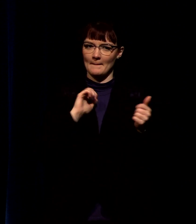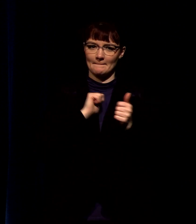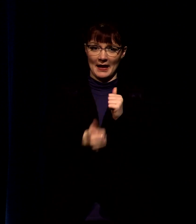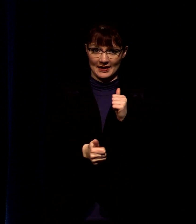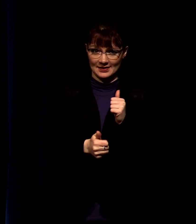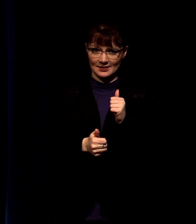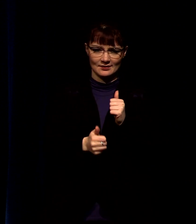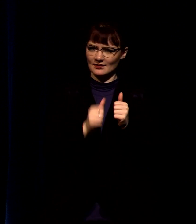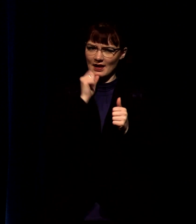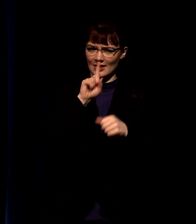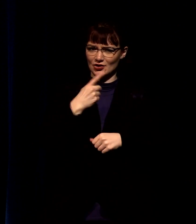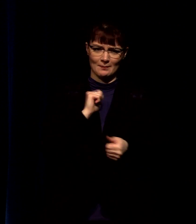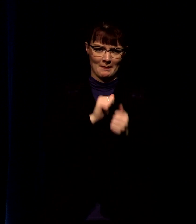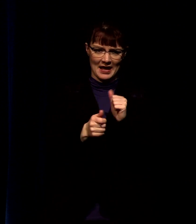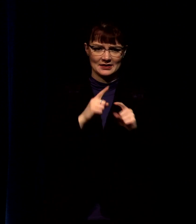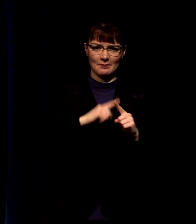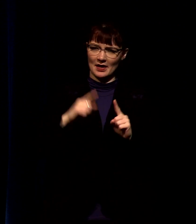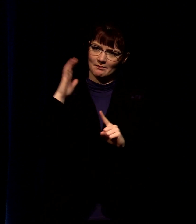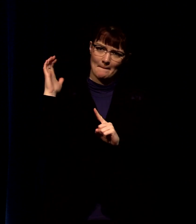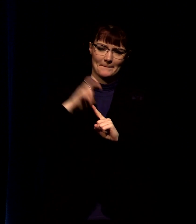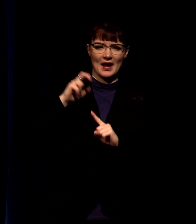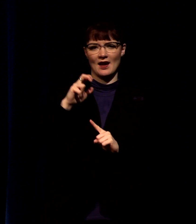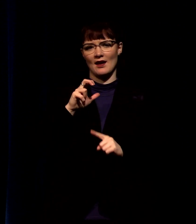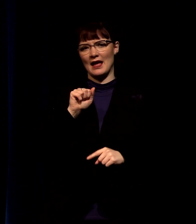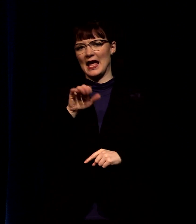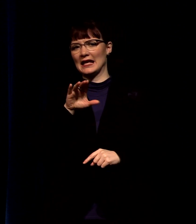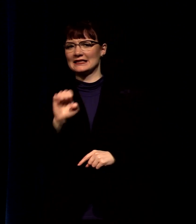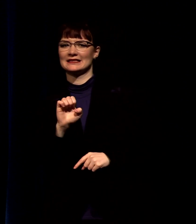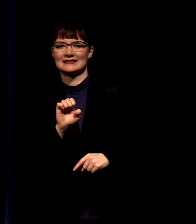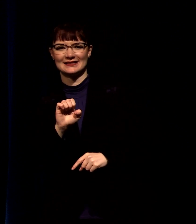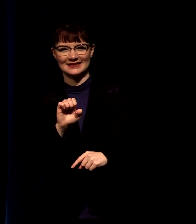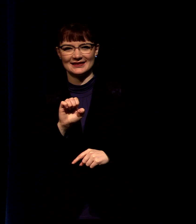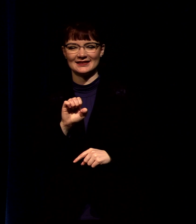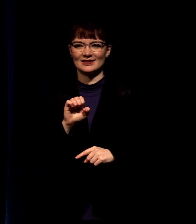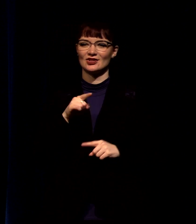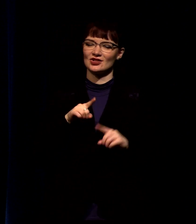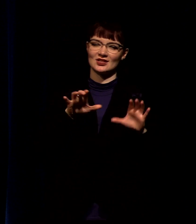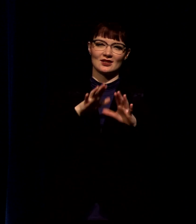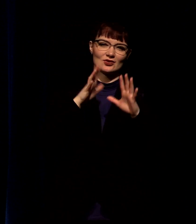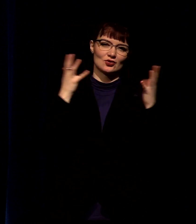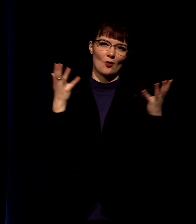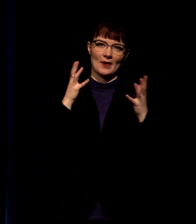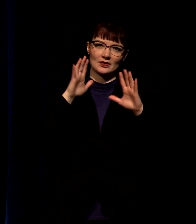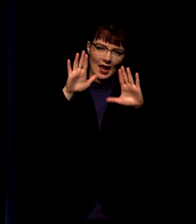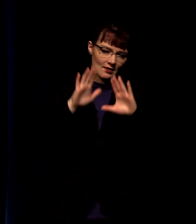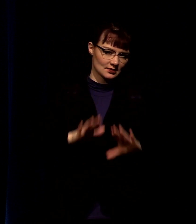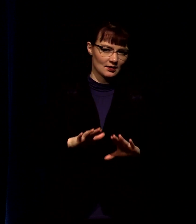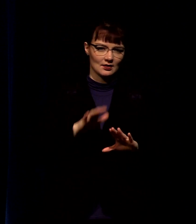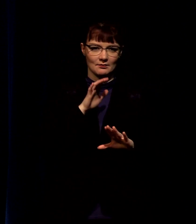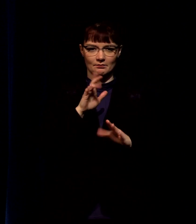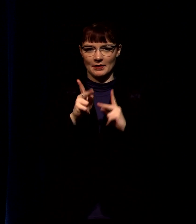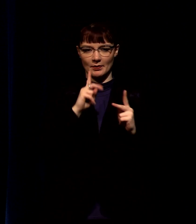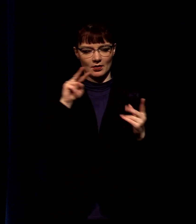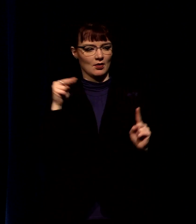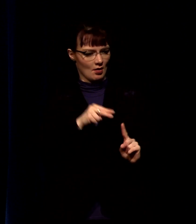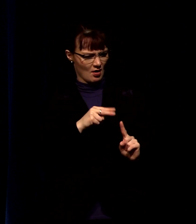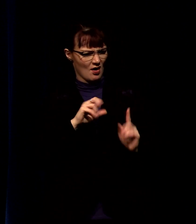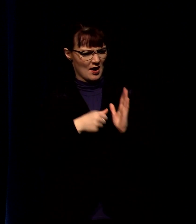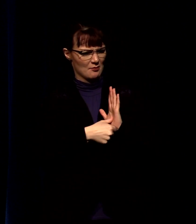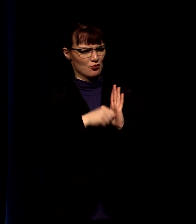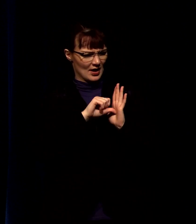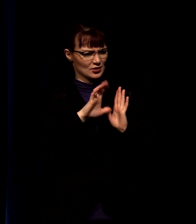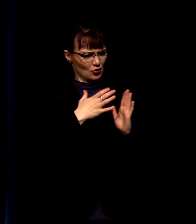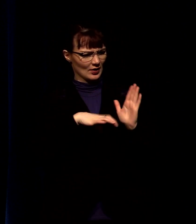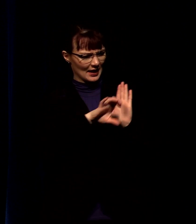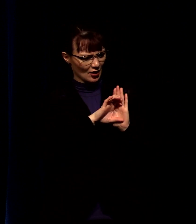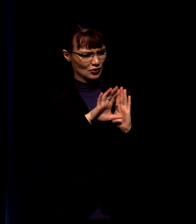test she just aced the test she just really did so excellently and people were so impressed by the quality and the character and